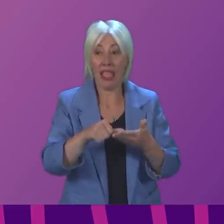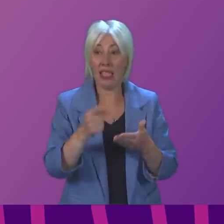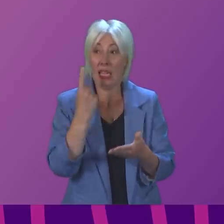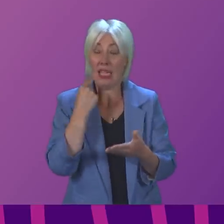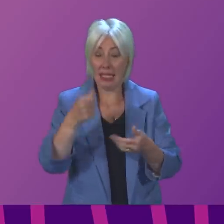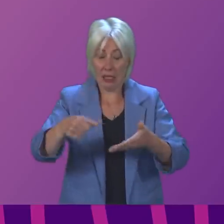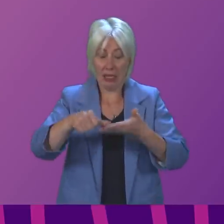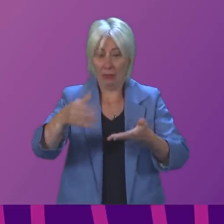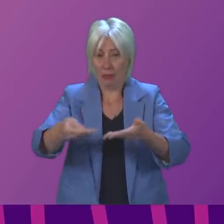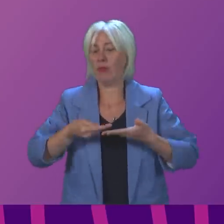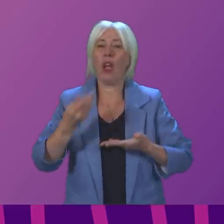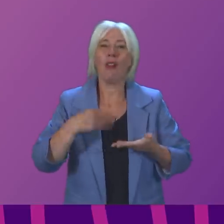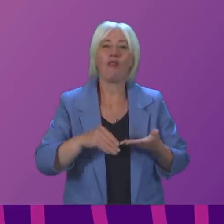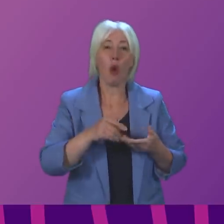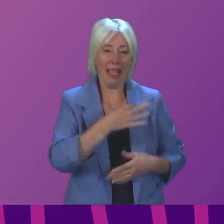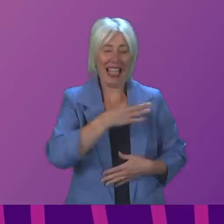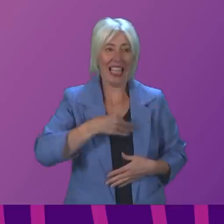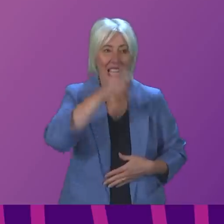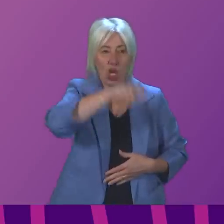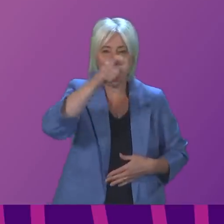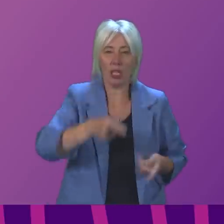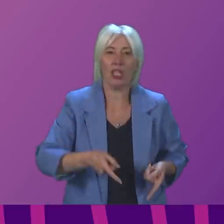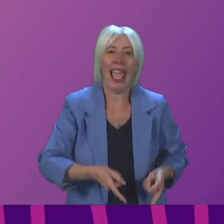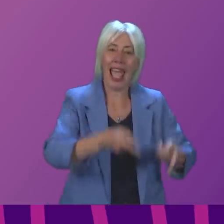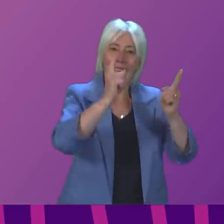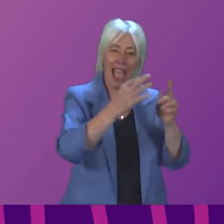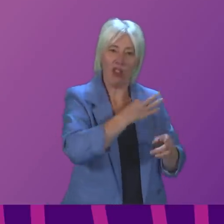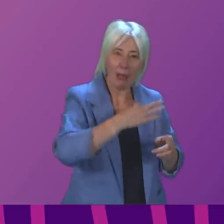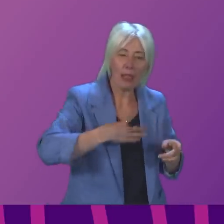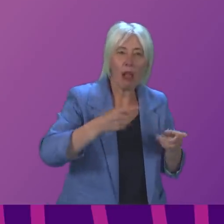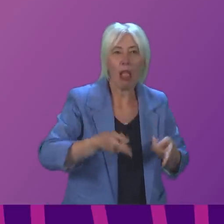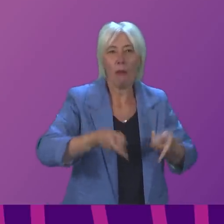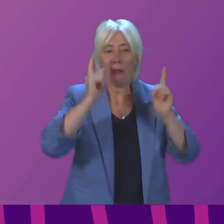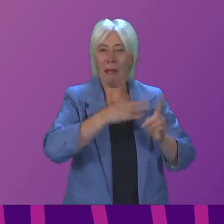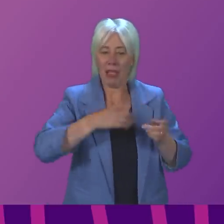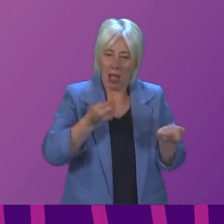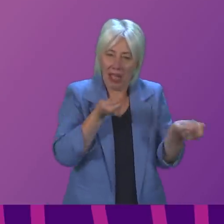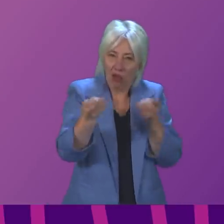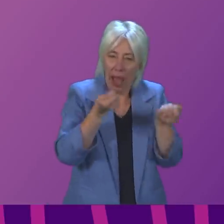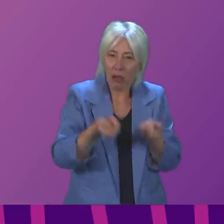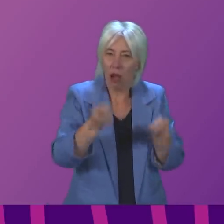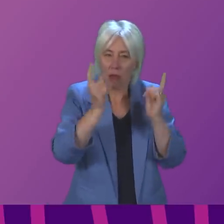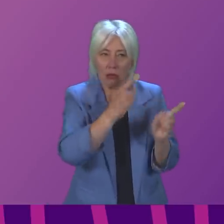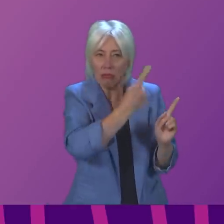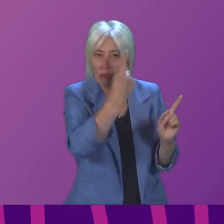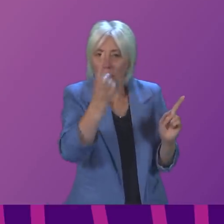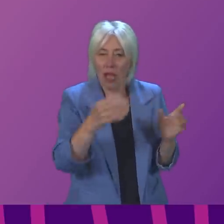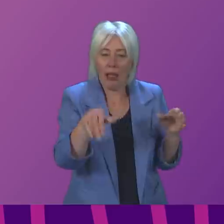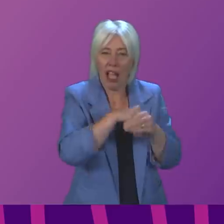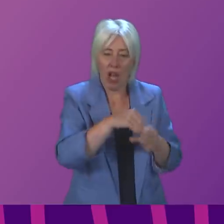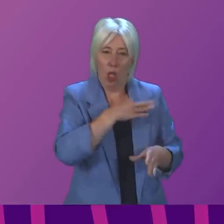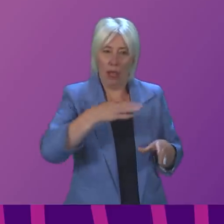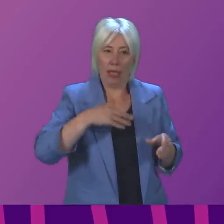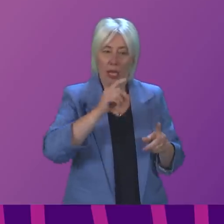clinicians, clinical voices, head of medicine, medical directors, people who are part of the clinical community.